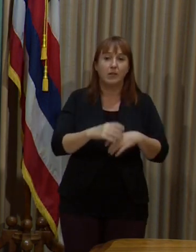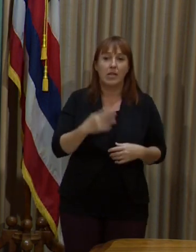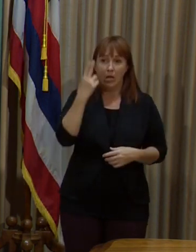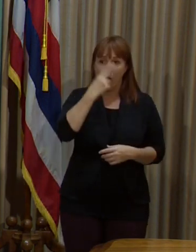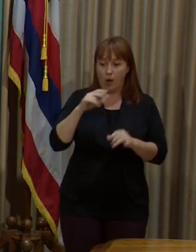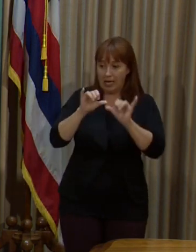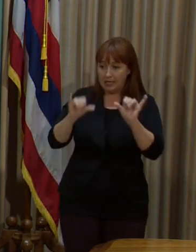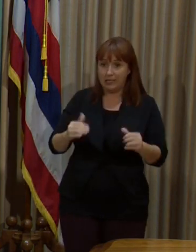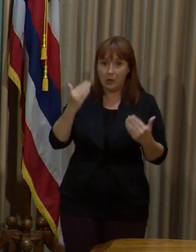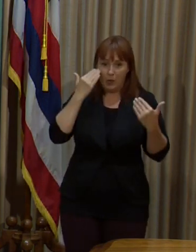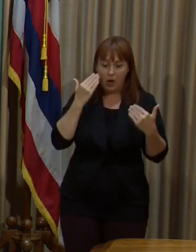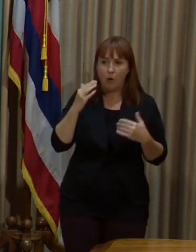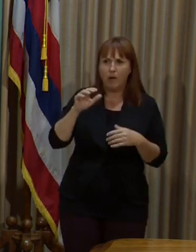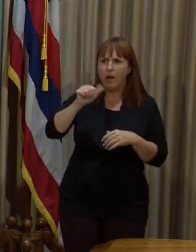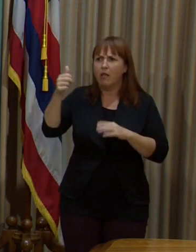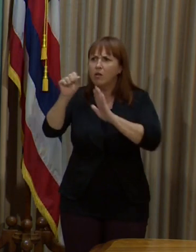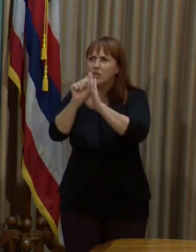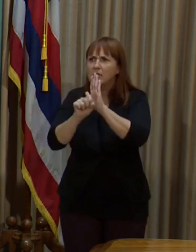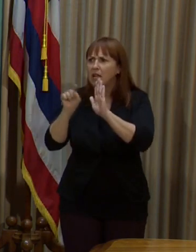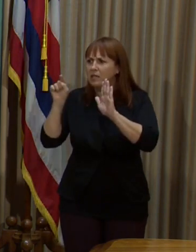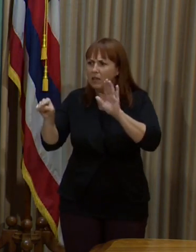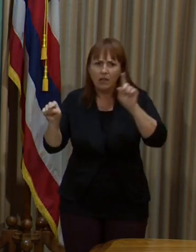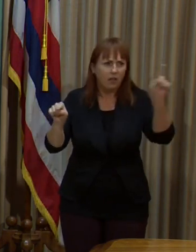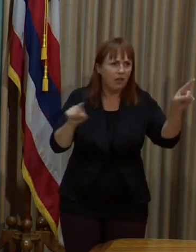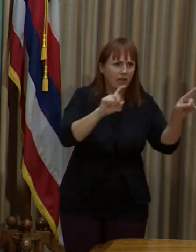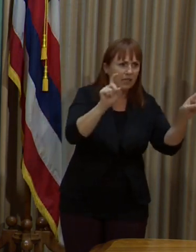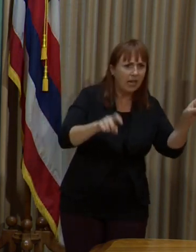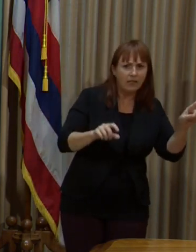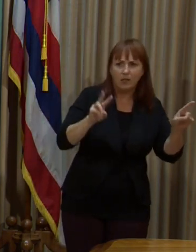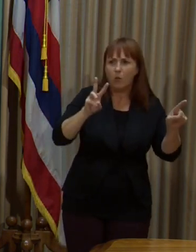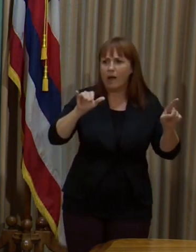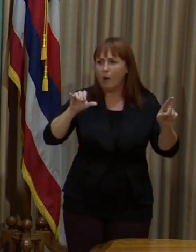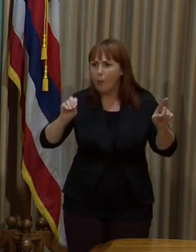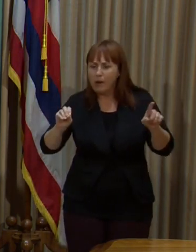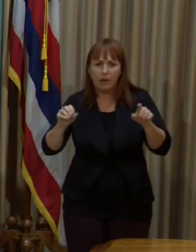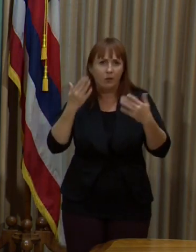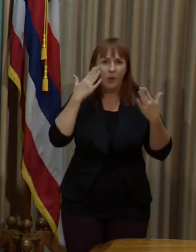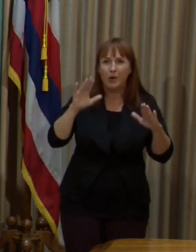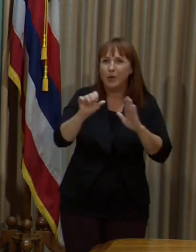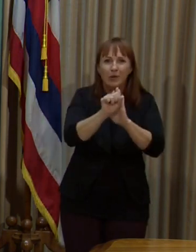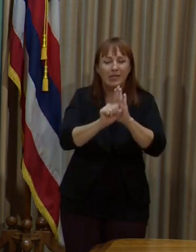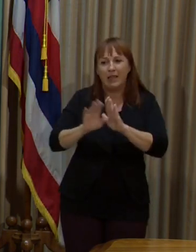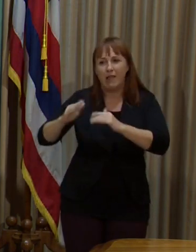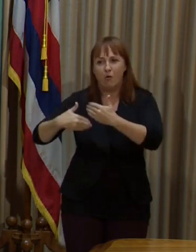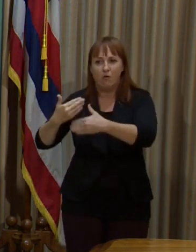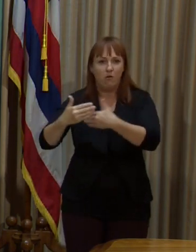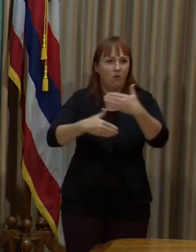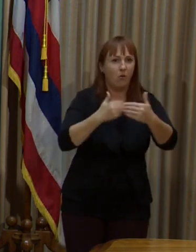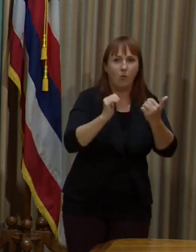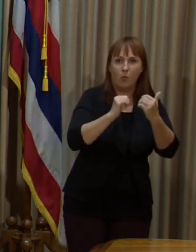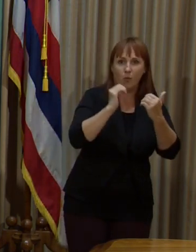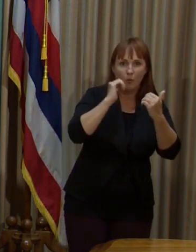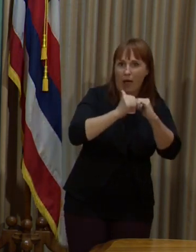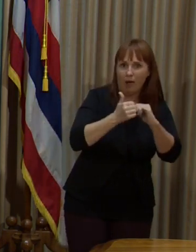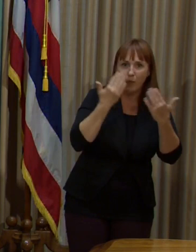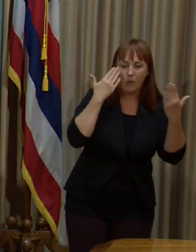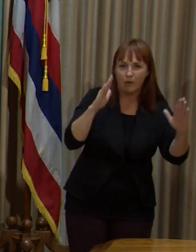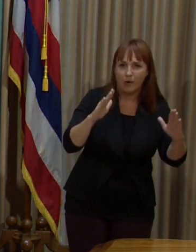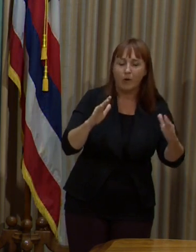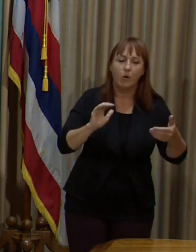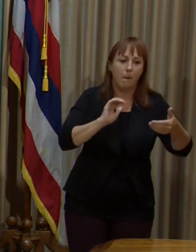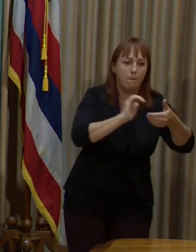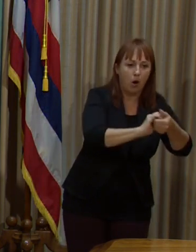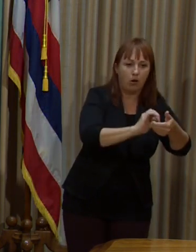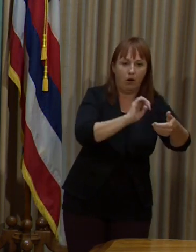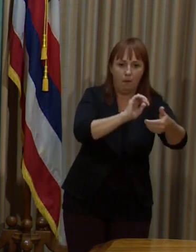we don't know what's going on in Wyoming. We don't know what's going on in Texas. We don't know what's going on in other states. So we are working on that with partners.